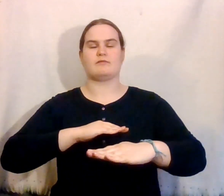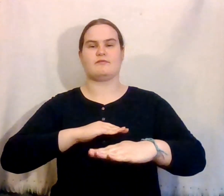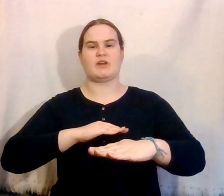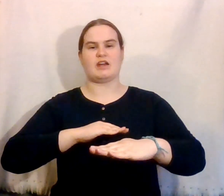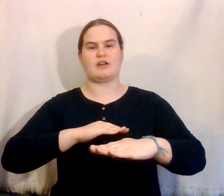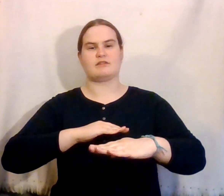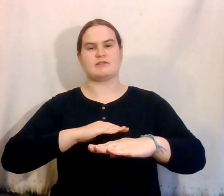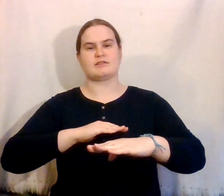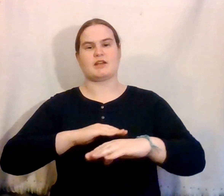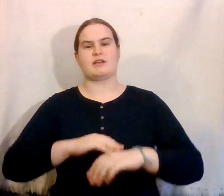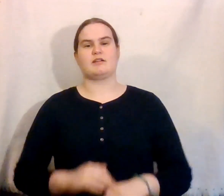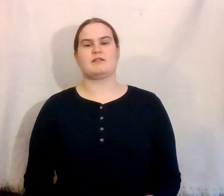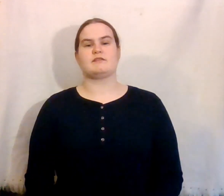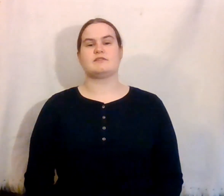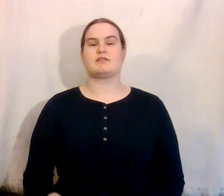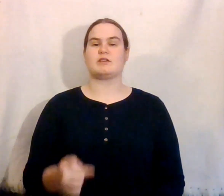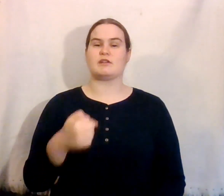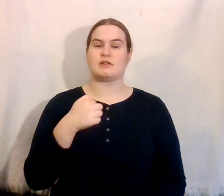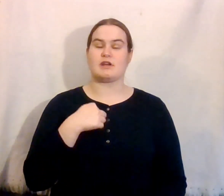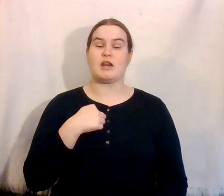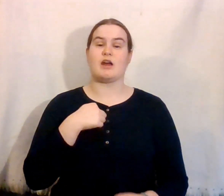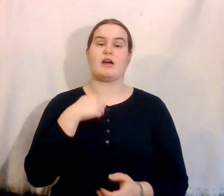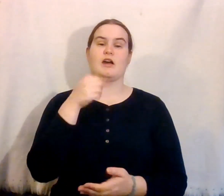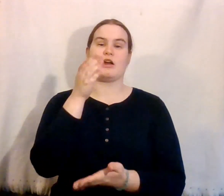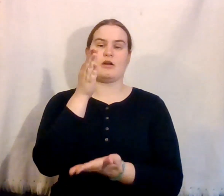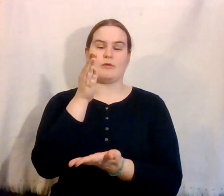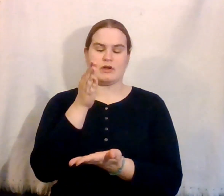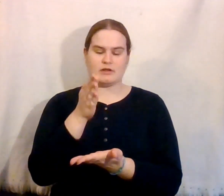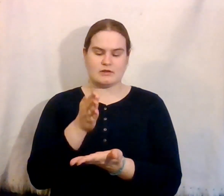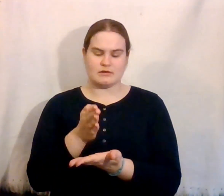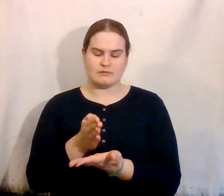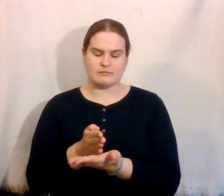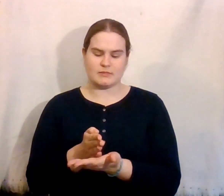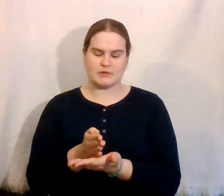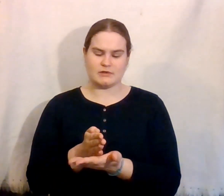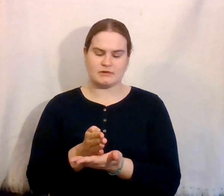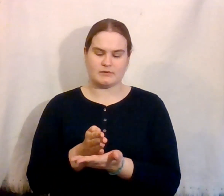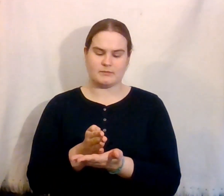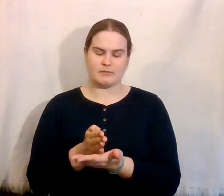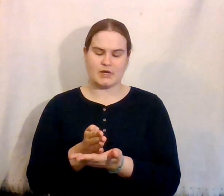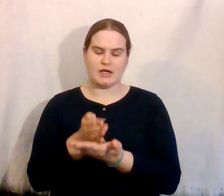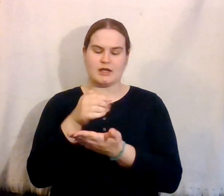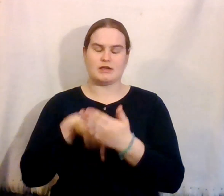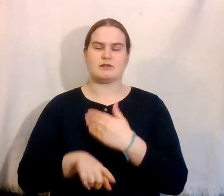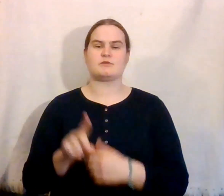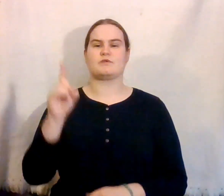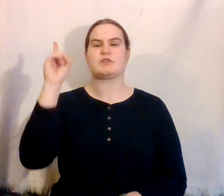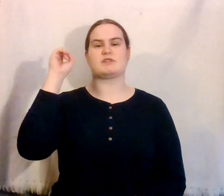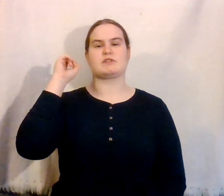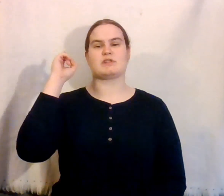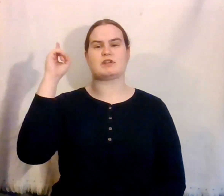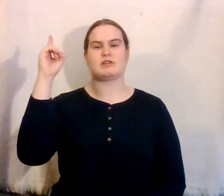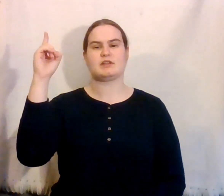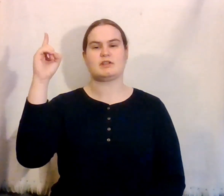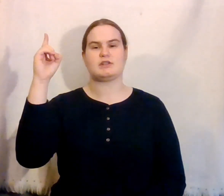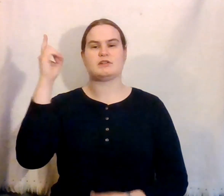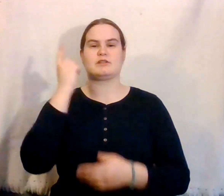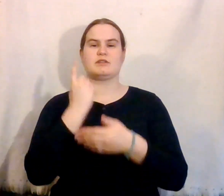foundation And I will put my trust in